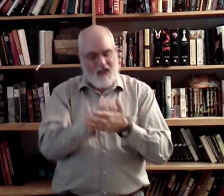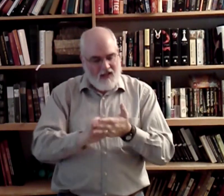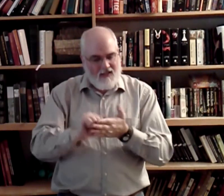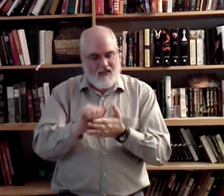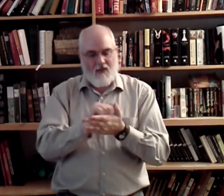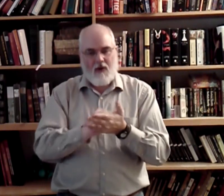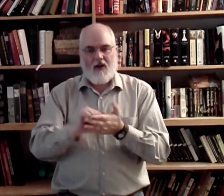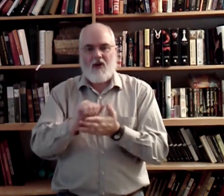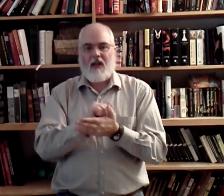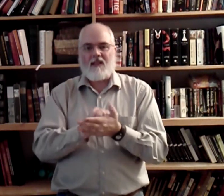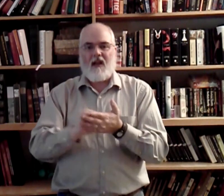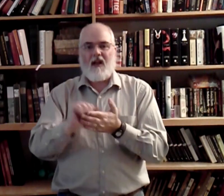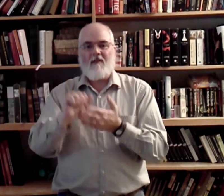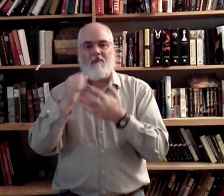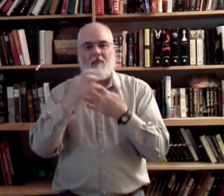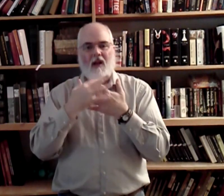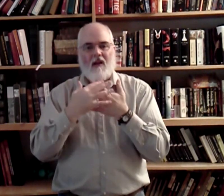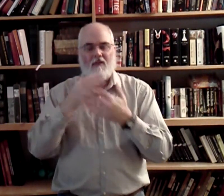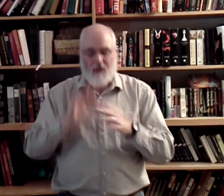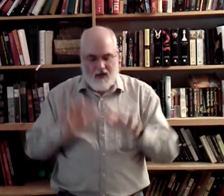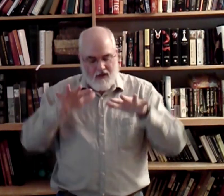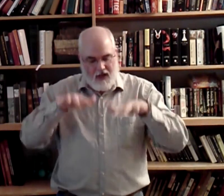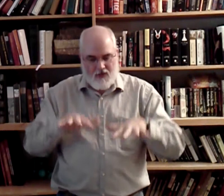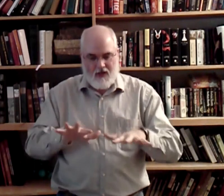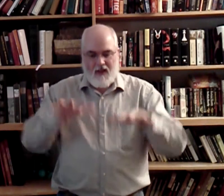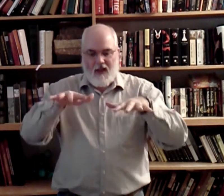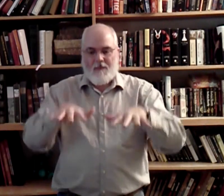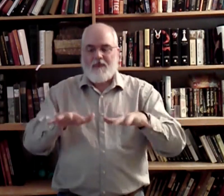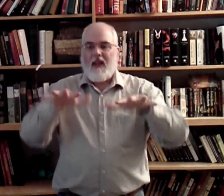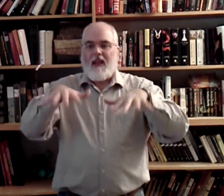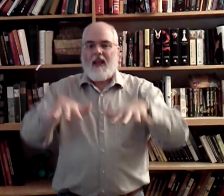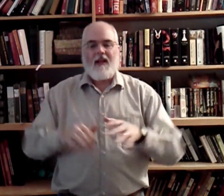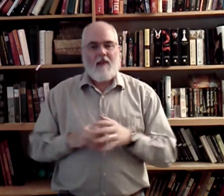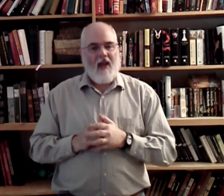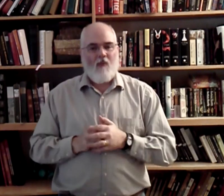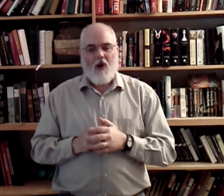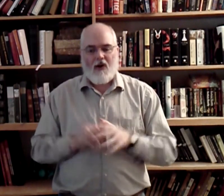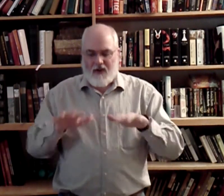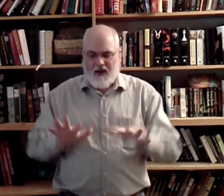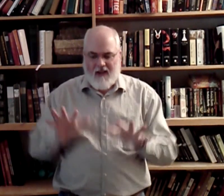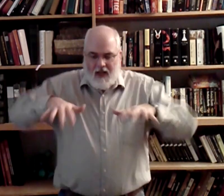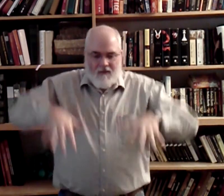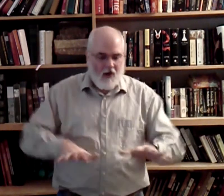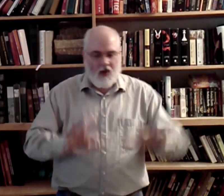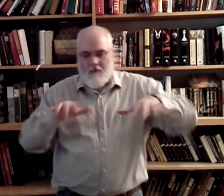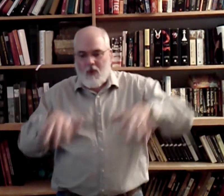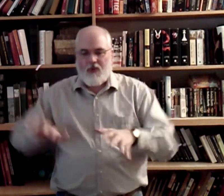Cleansing. We already know that sign. Blood. Flood, actually. Anytime you have water, you're going to have kind of a little motion